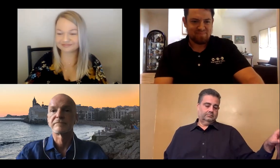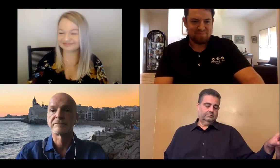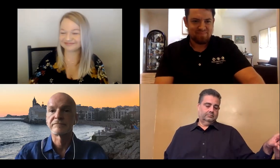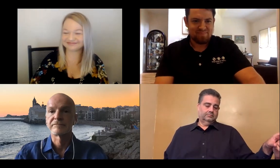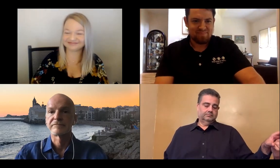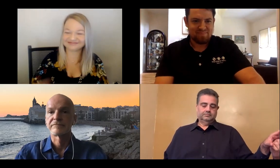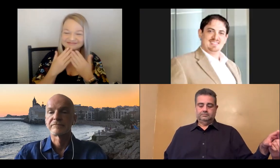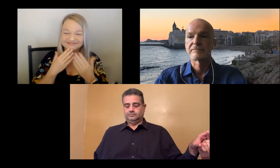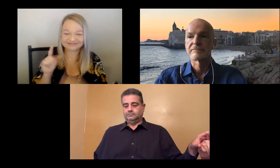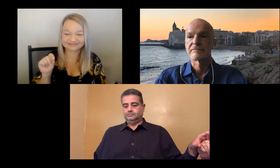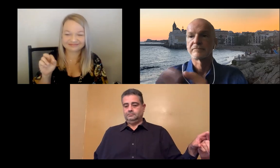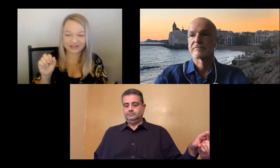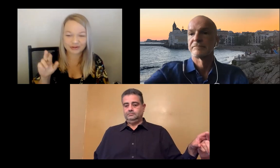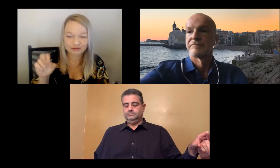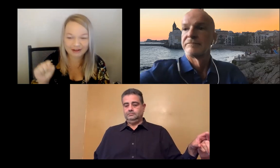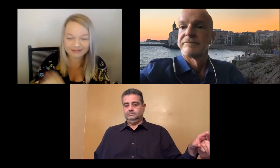Holly?